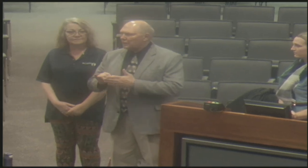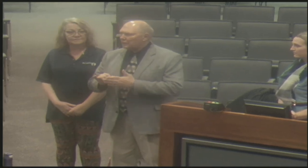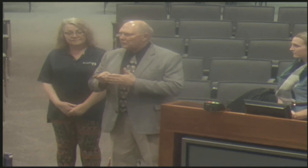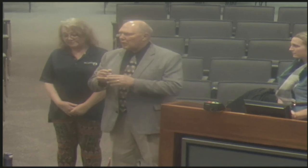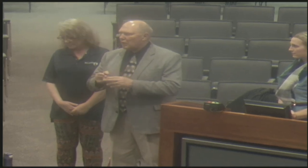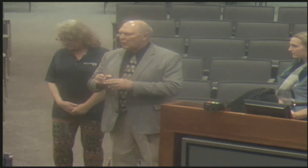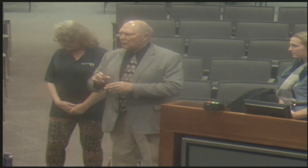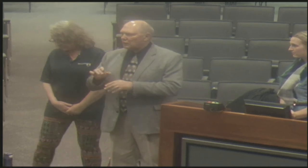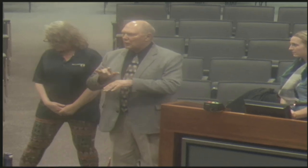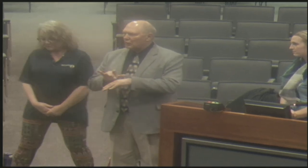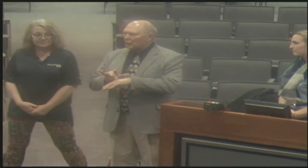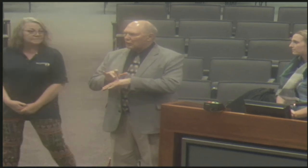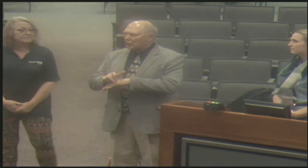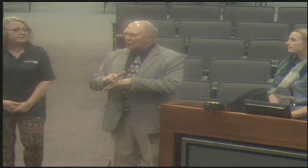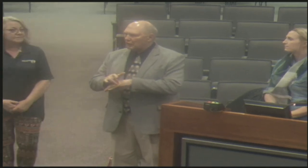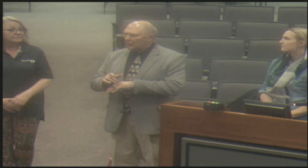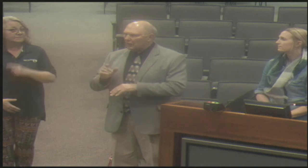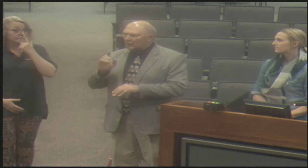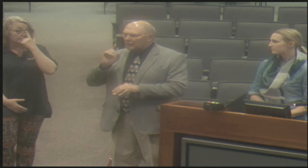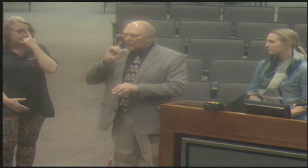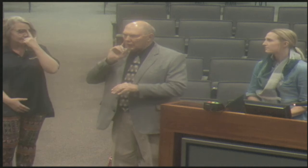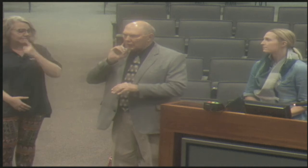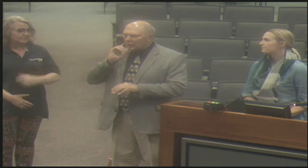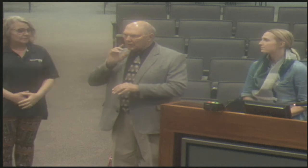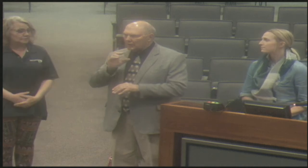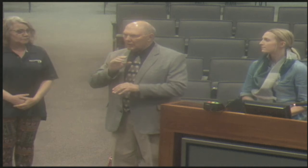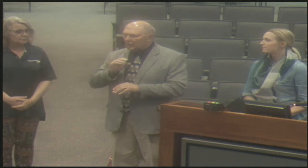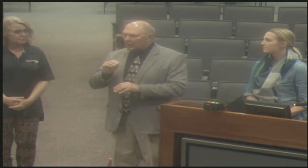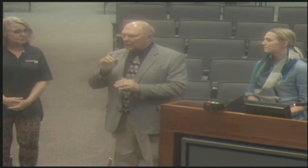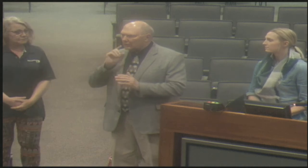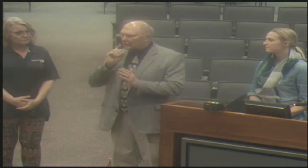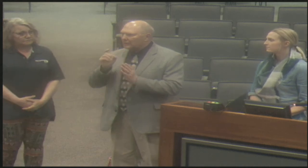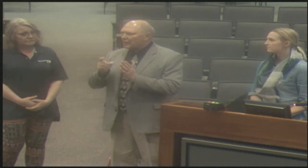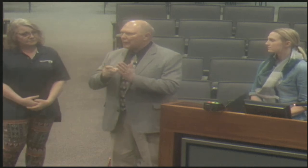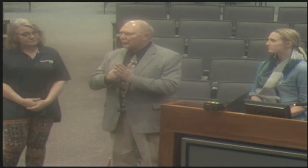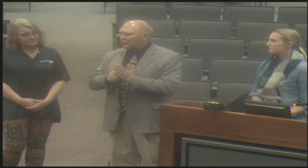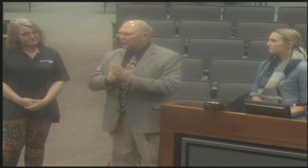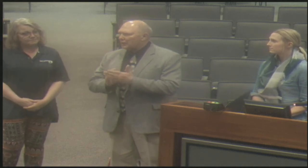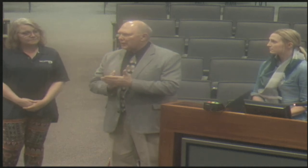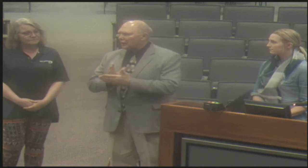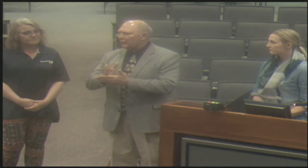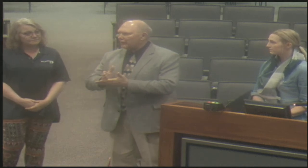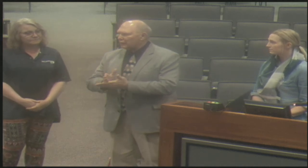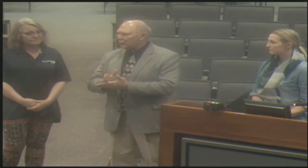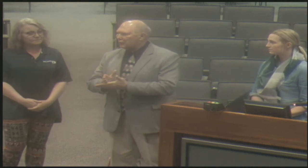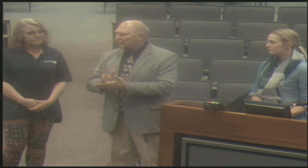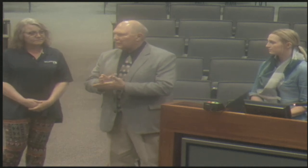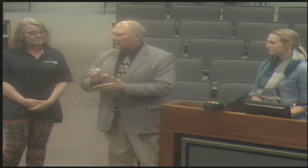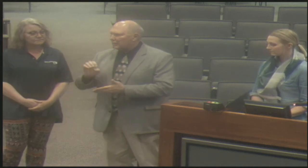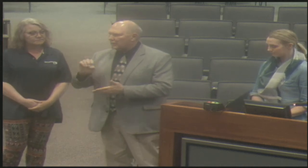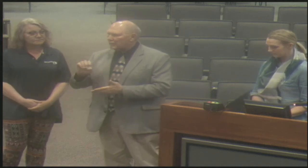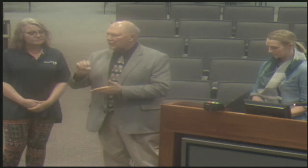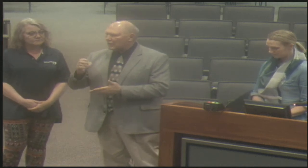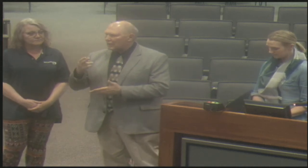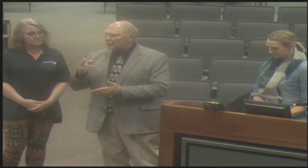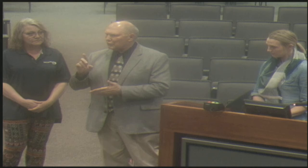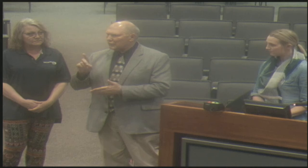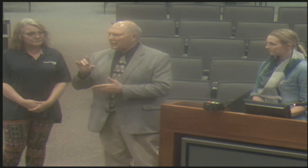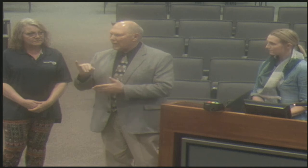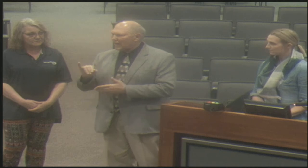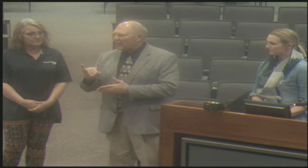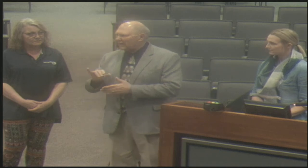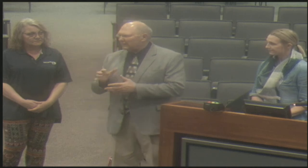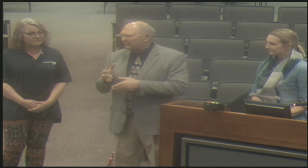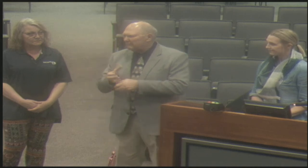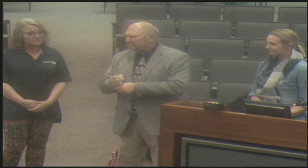So what you're referring to is the Early Hearing and Detection Intervention Program? Yes.